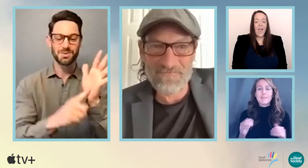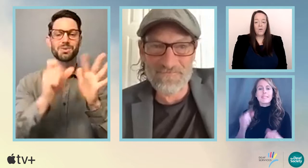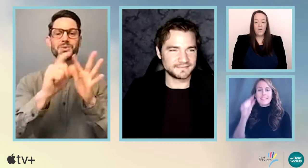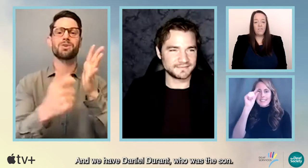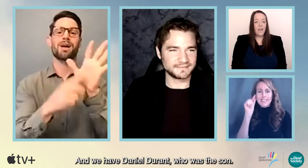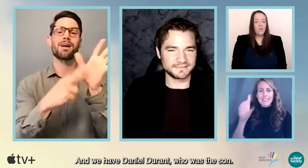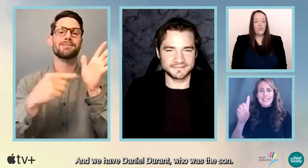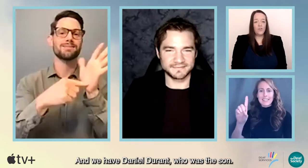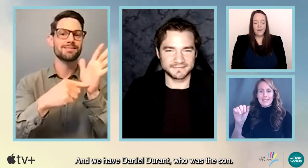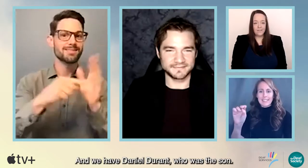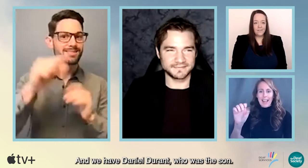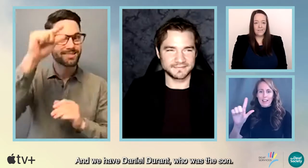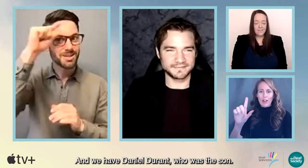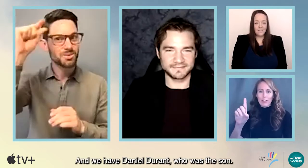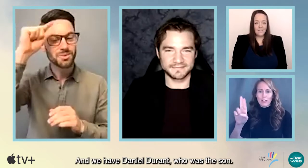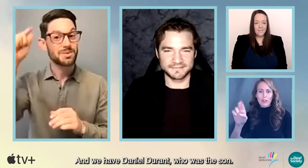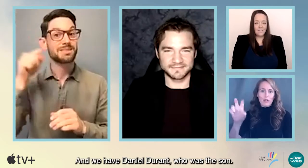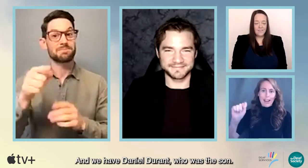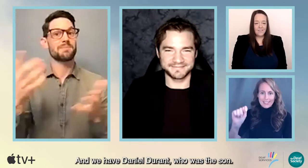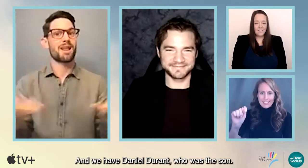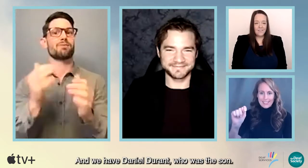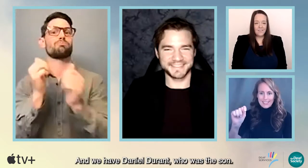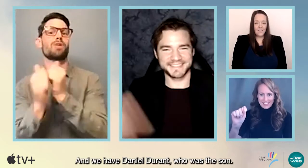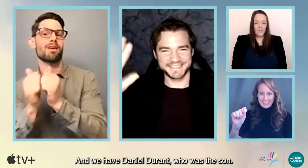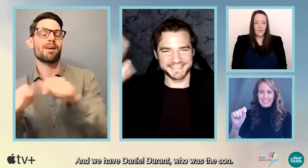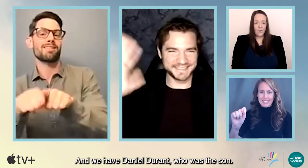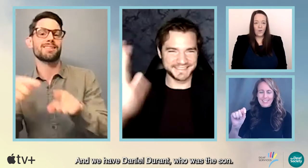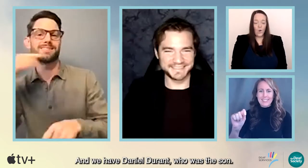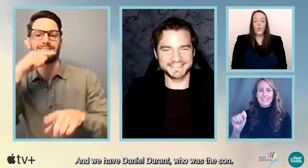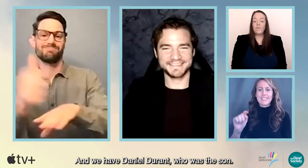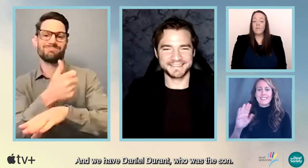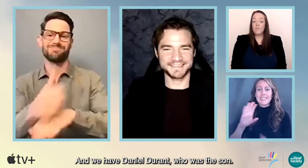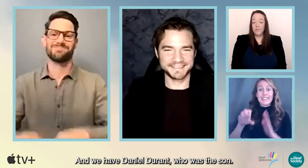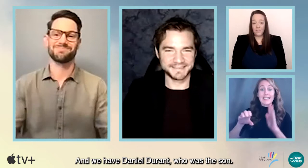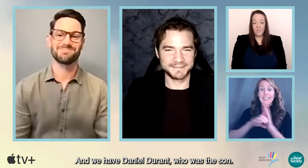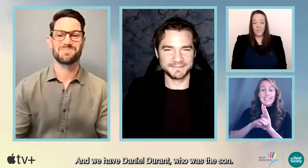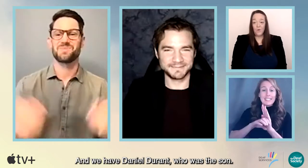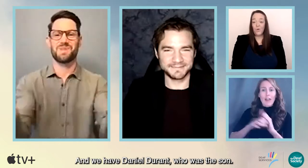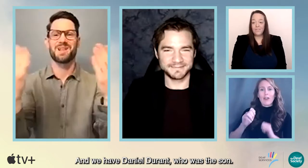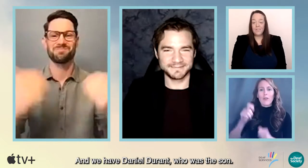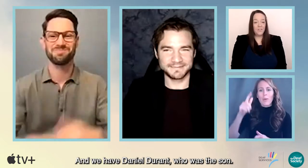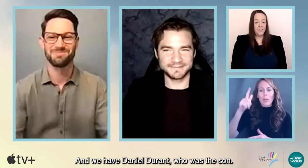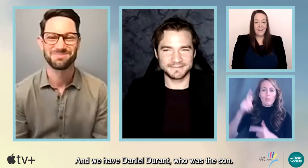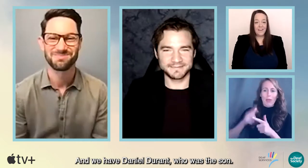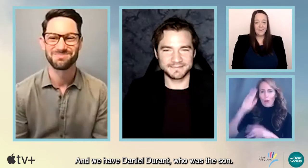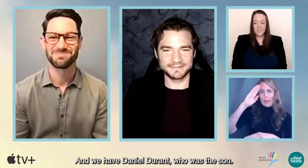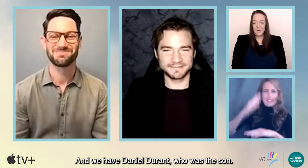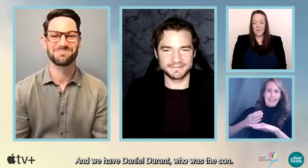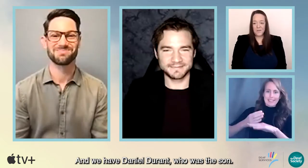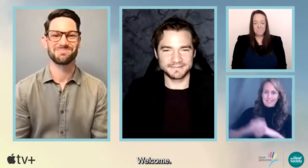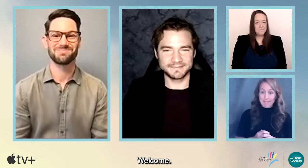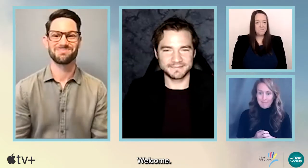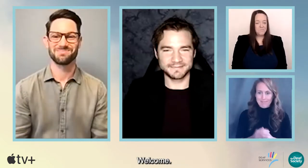And we have Daniel Durant, who was the son.